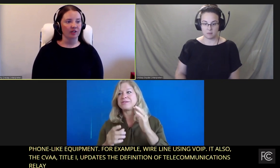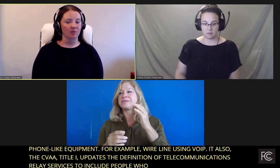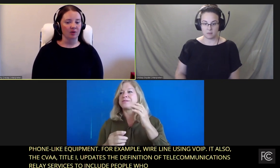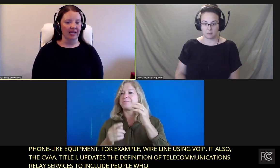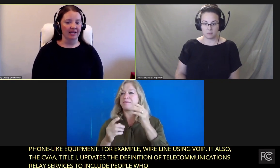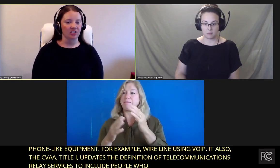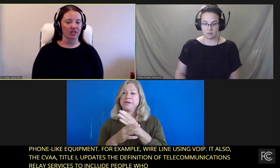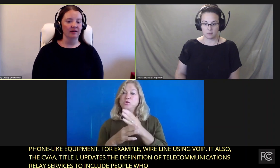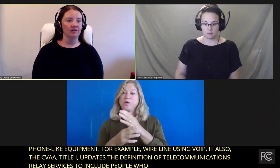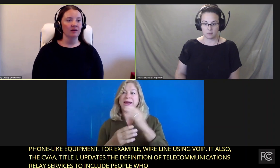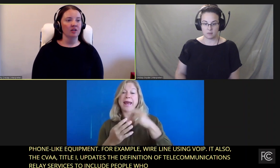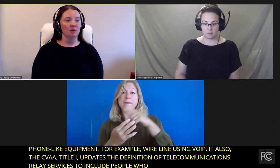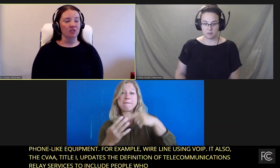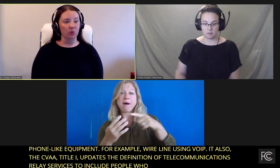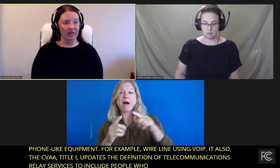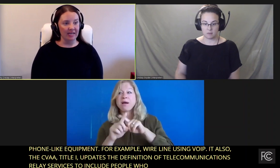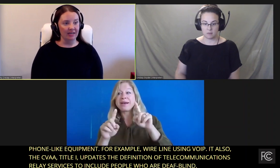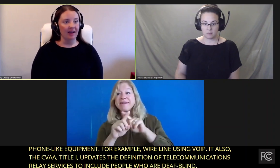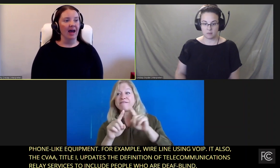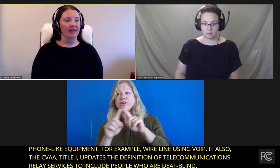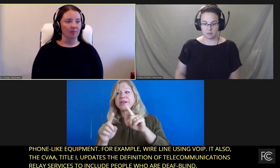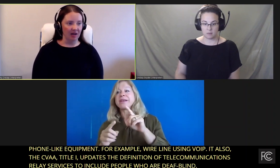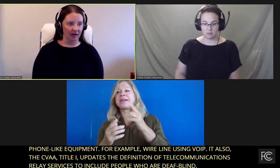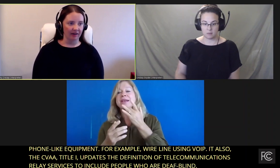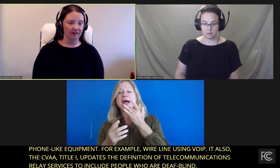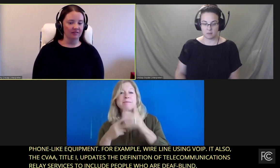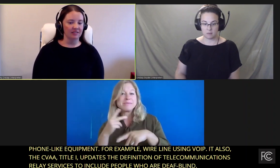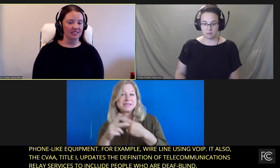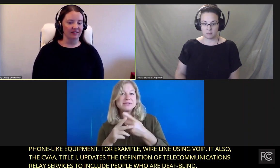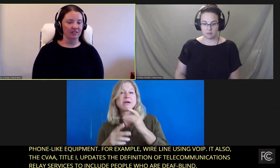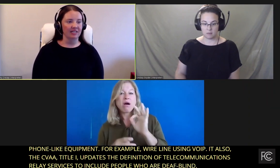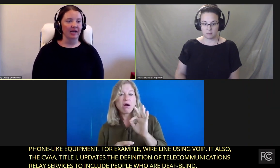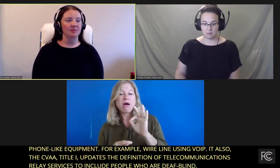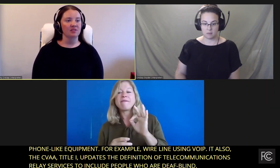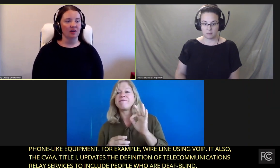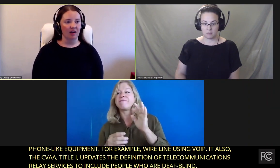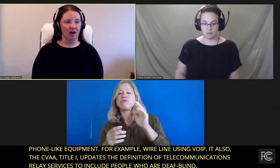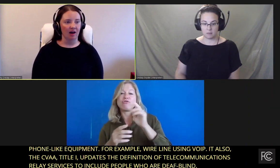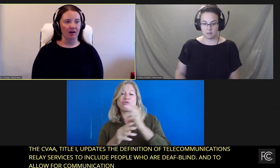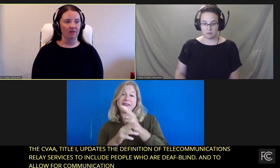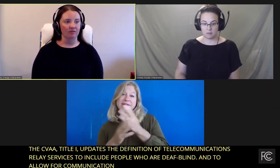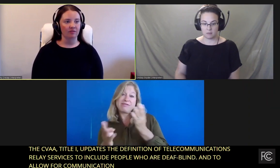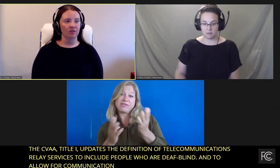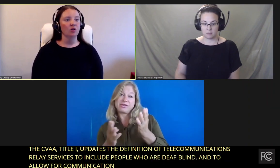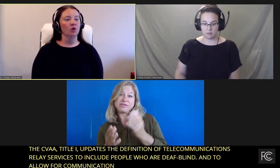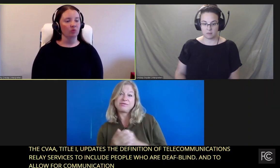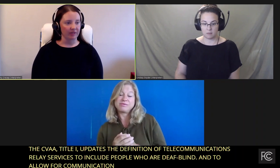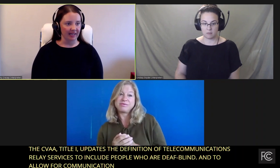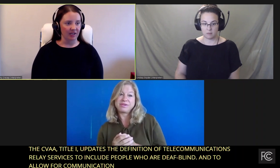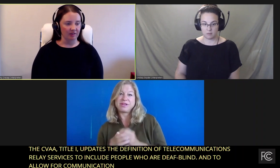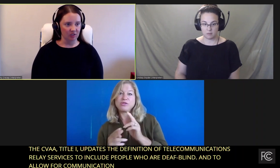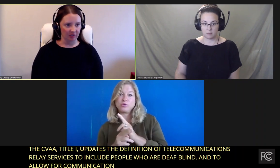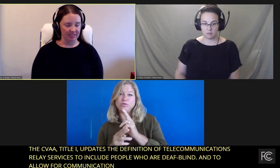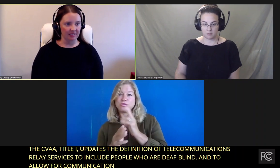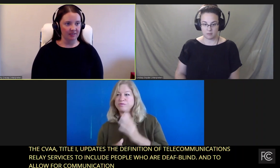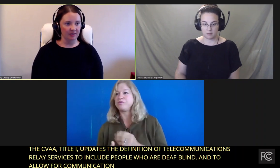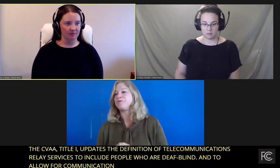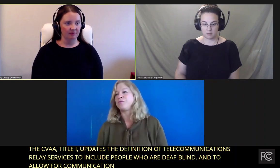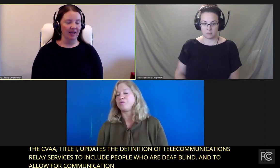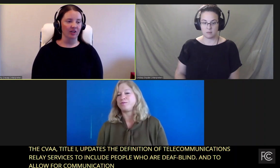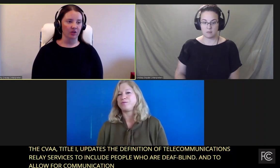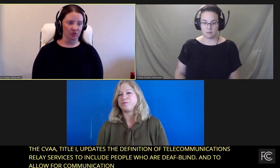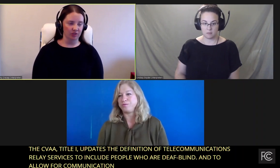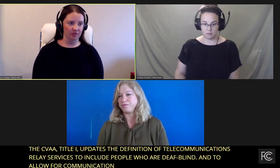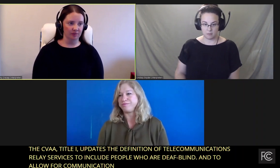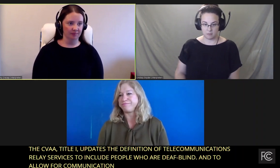allow for communication between and among different types of relay services